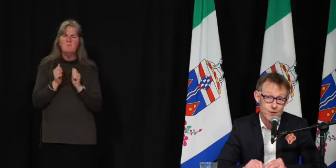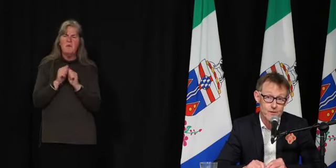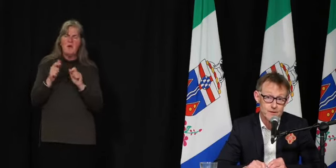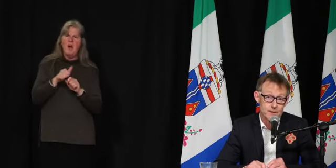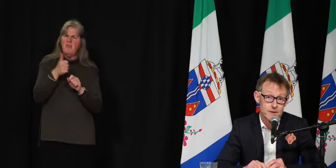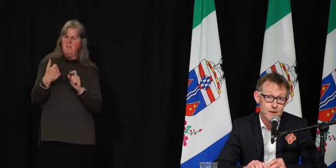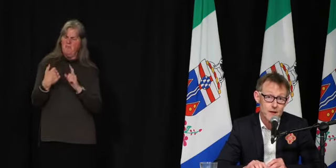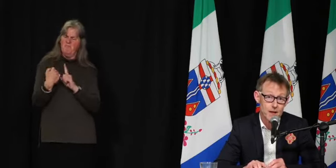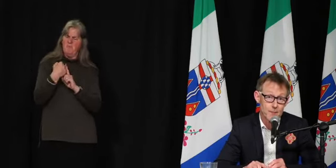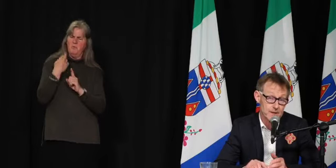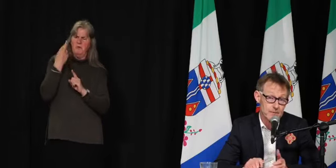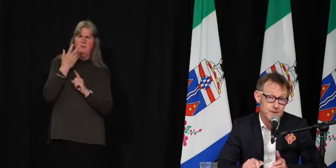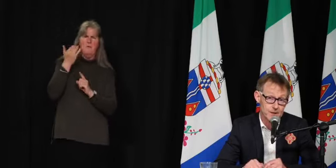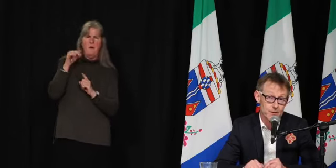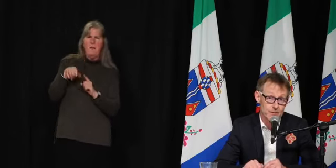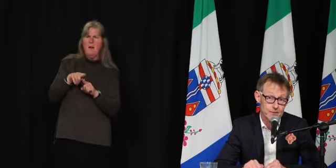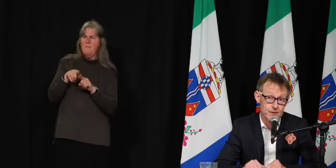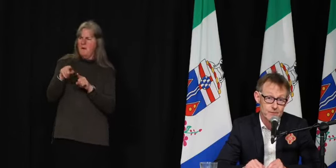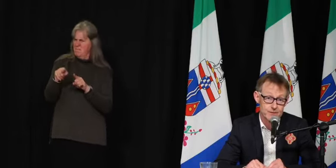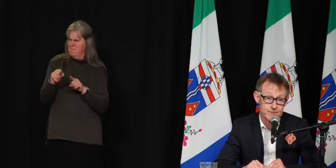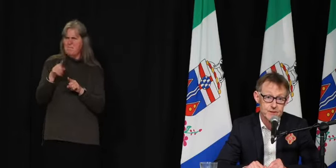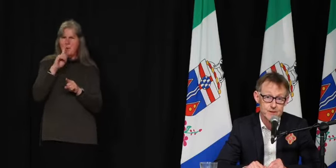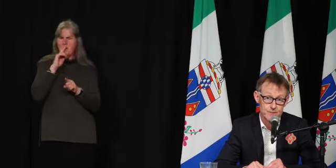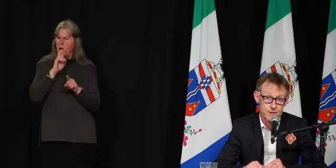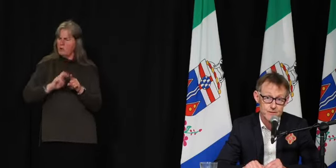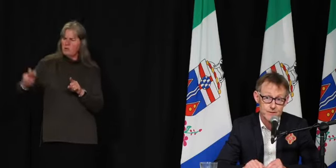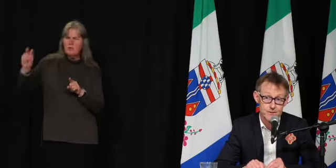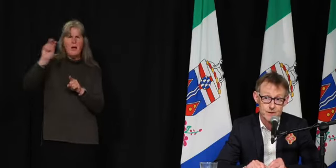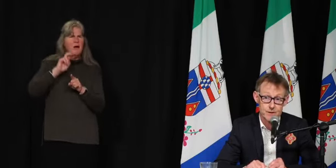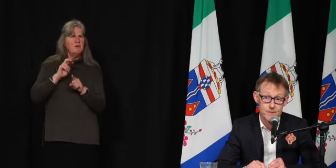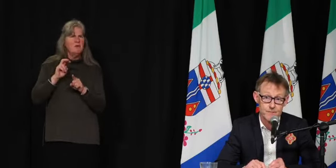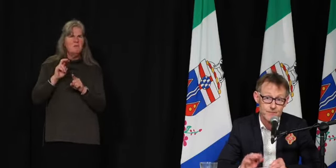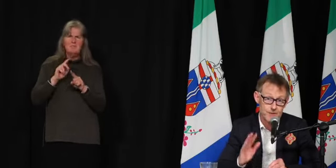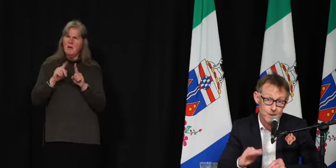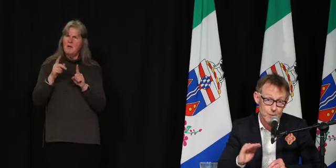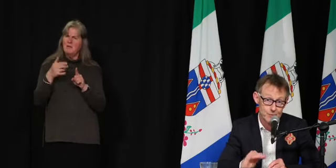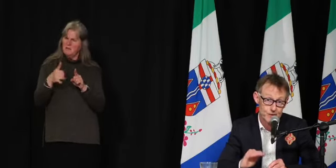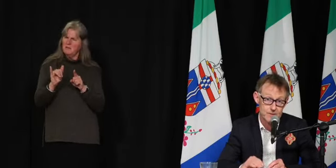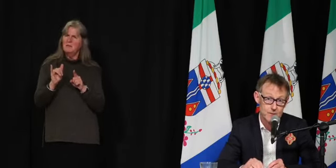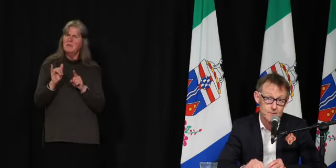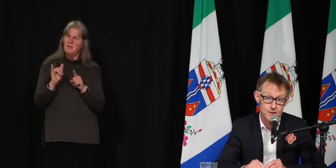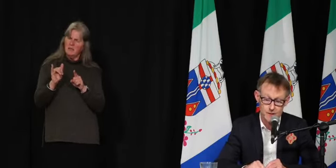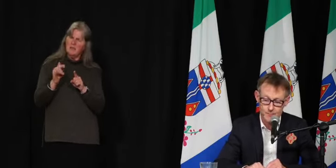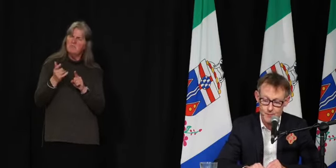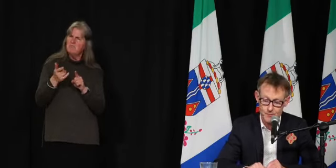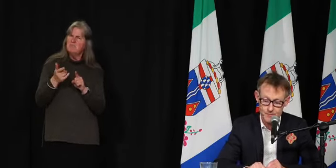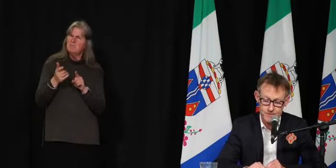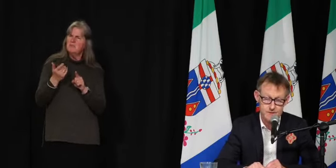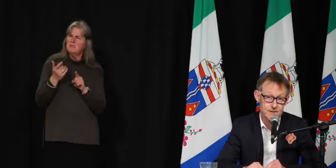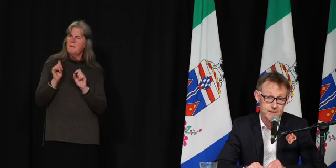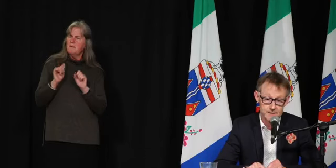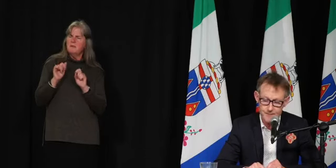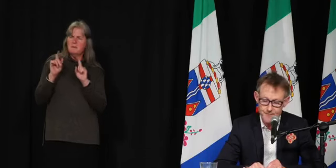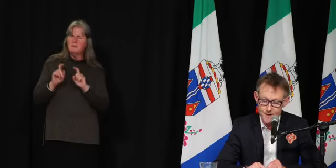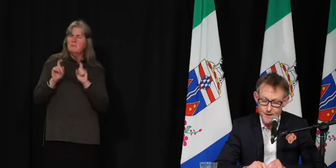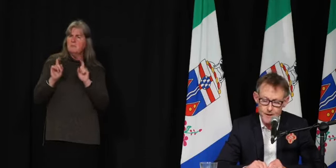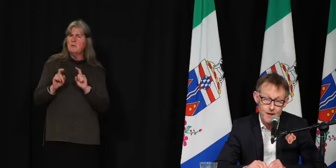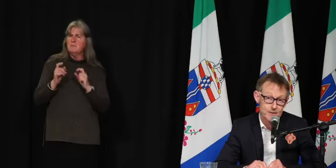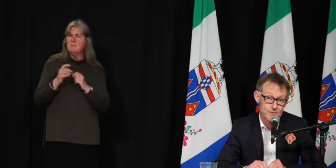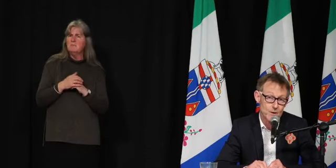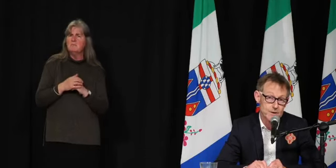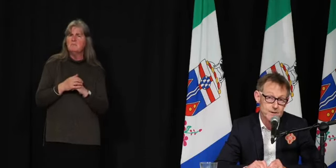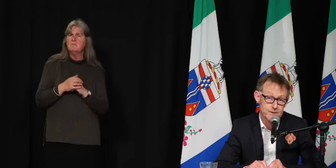obvious cause, even if they don't have a travel history, is one of those very low threshold approaches to testing.